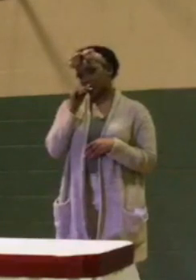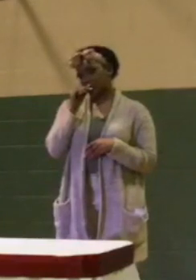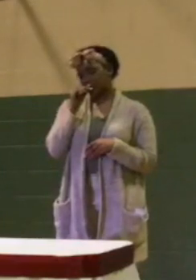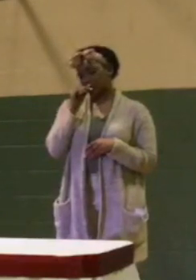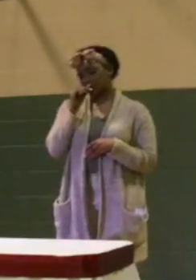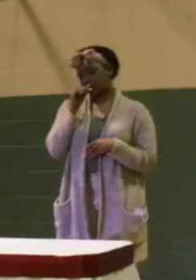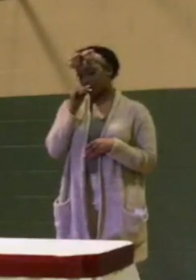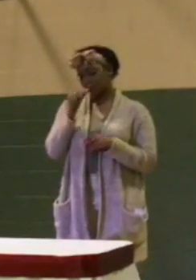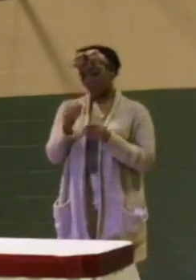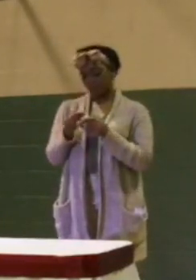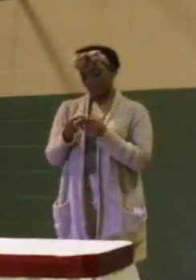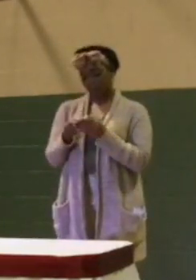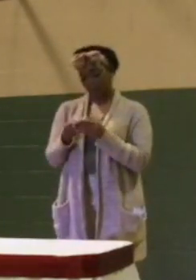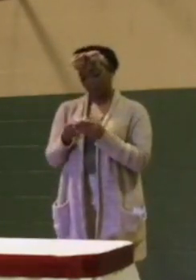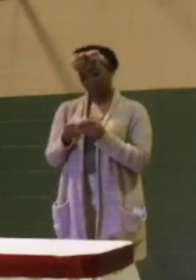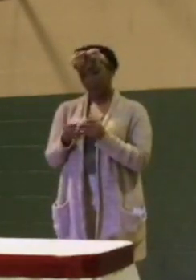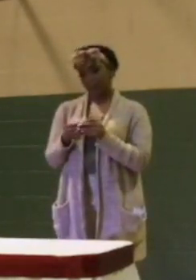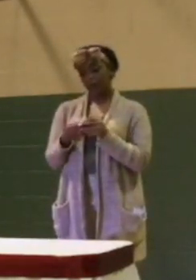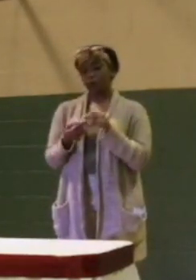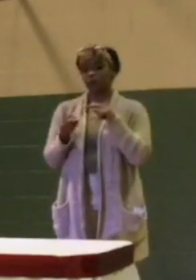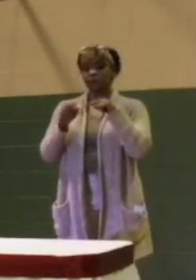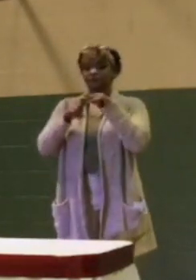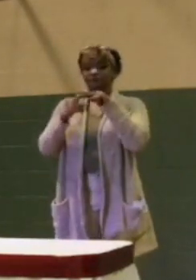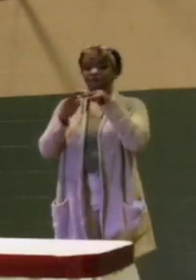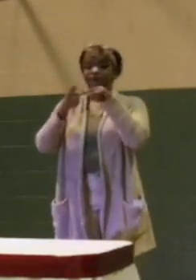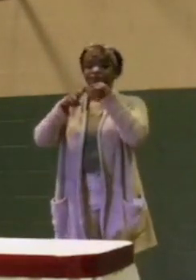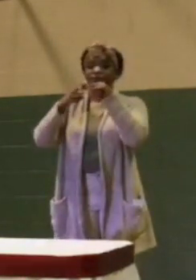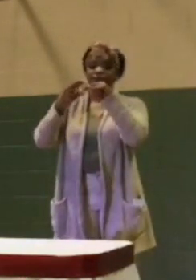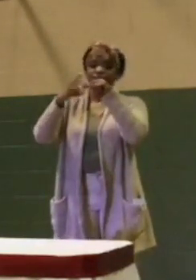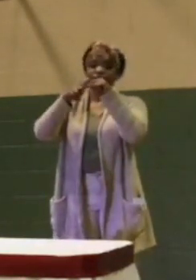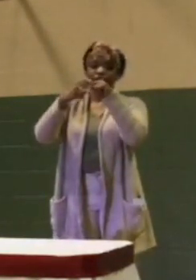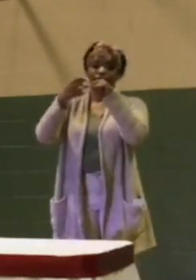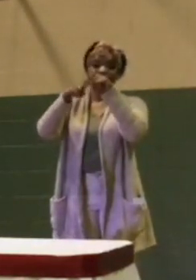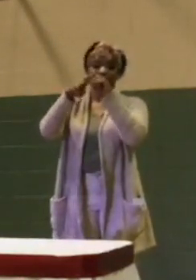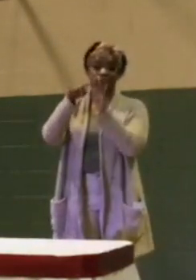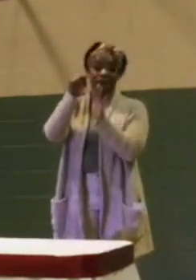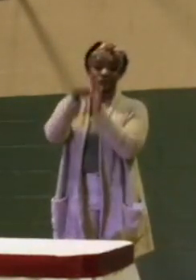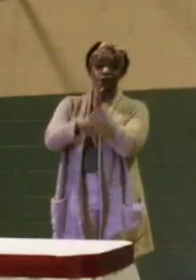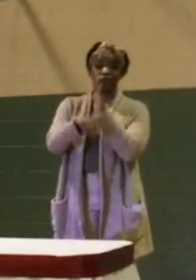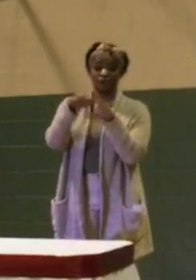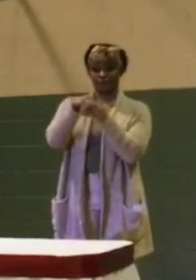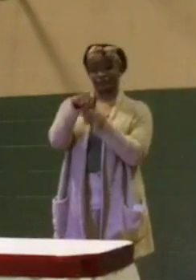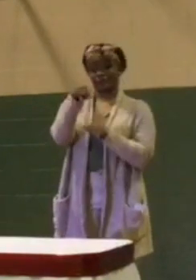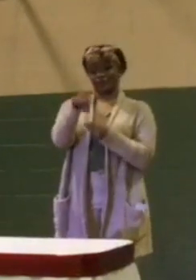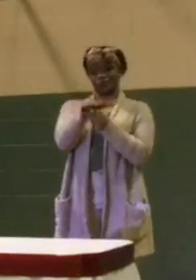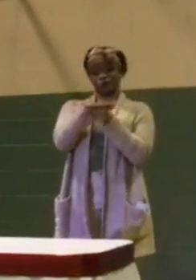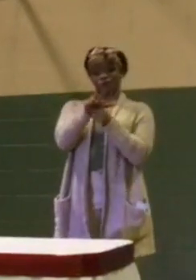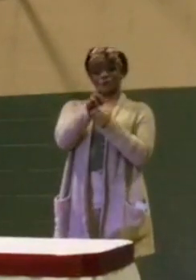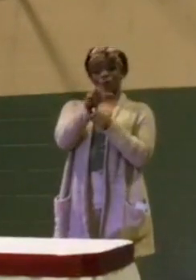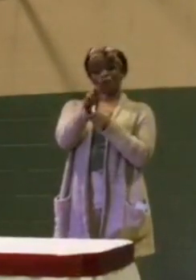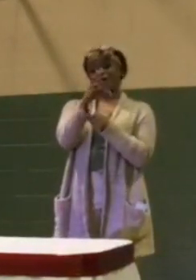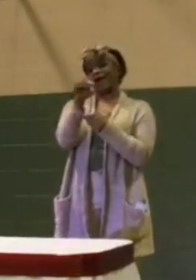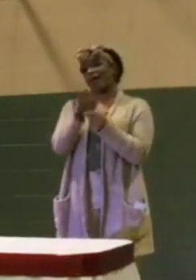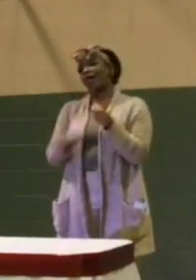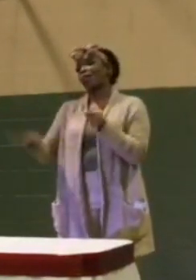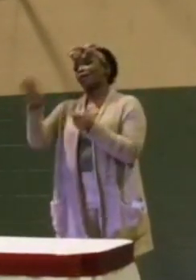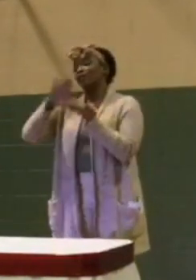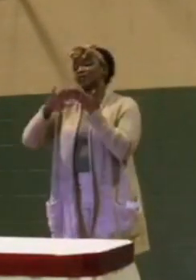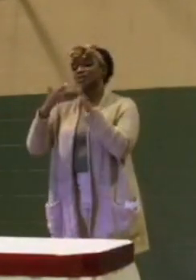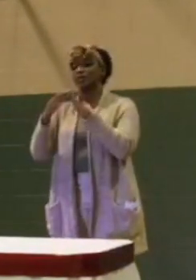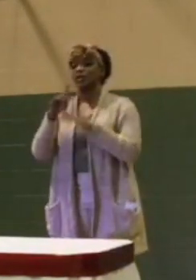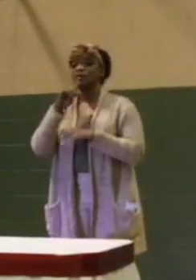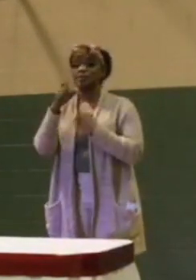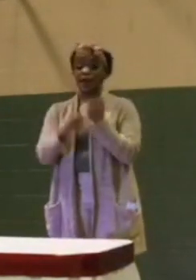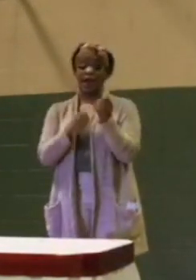Rising homicides in the ward and throughout the city are an overwhelming concern. There has been advocacy for a portion